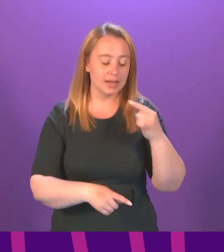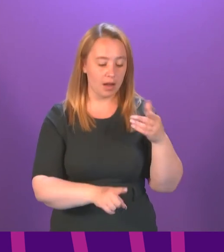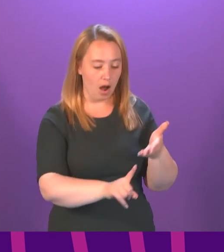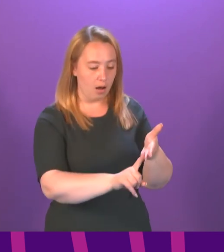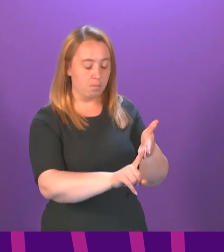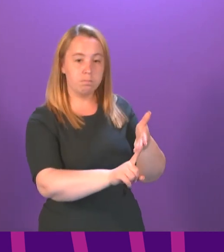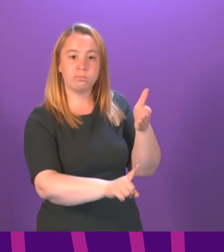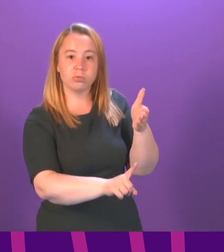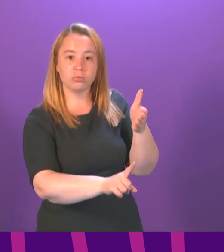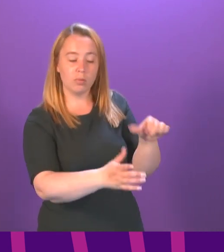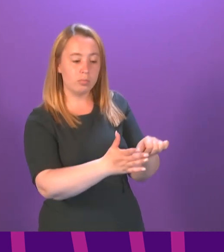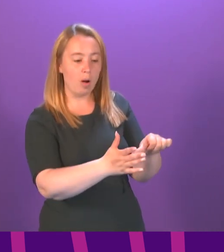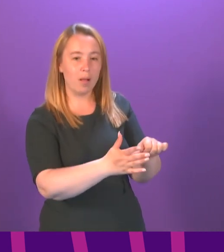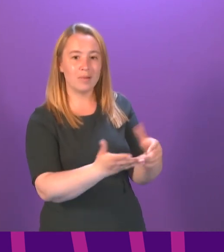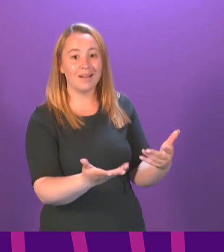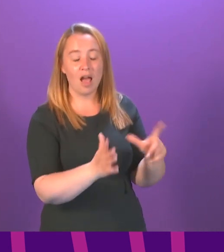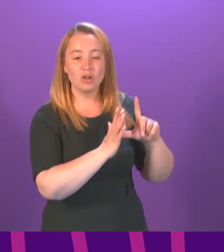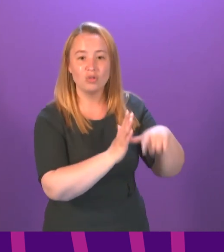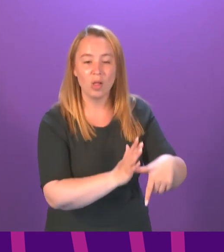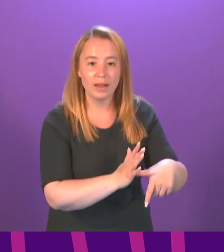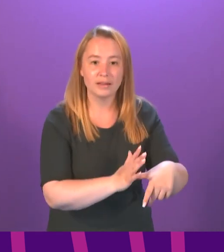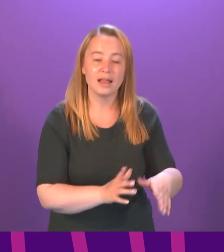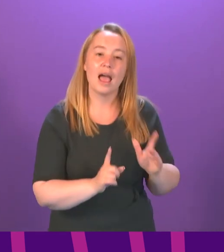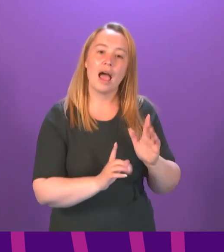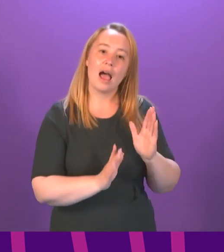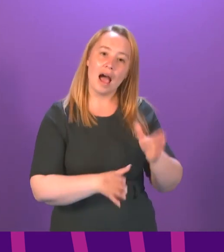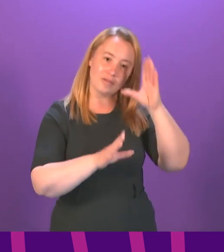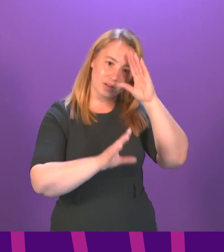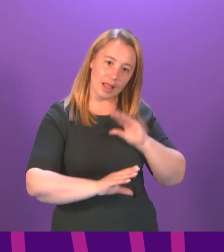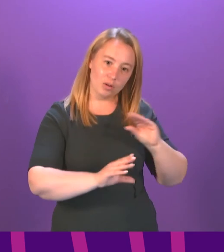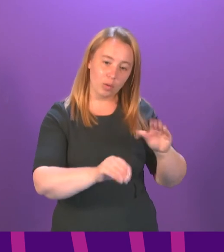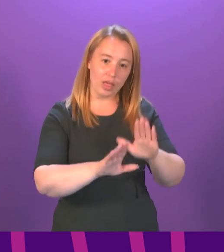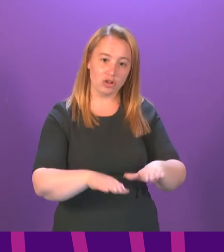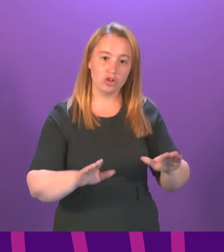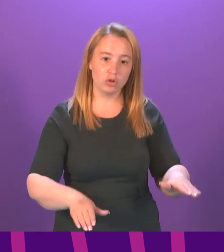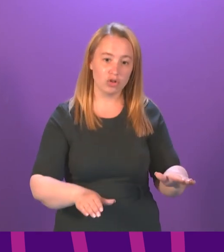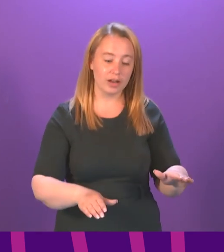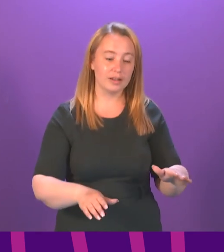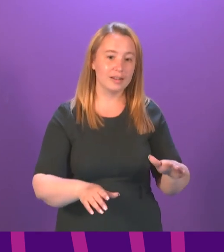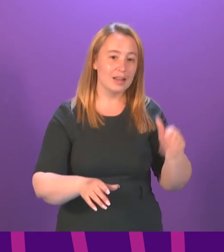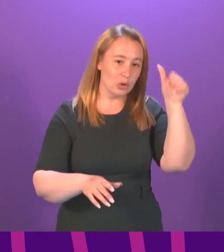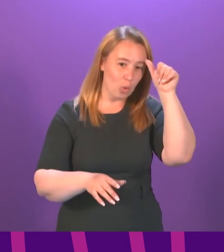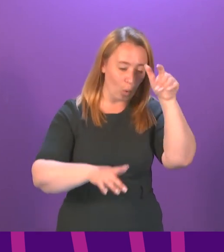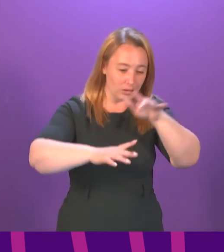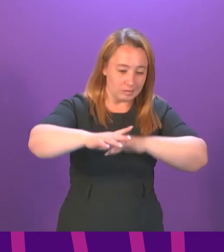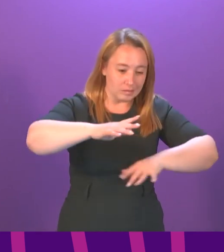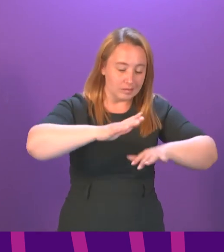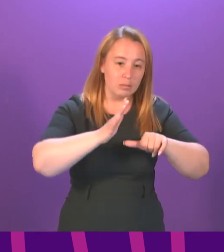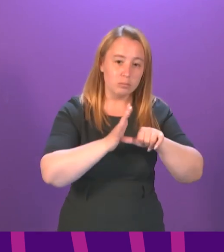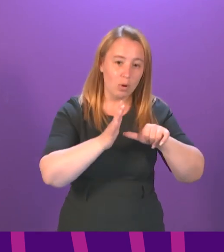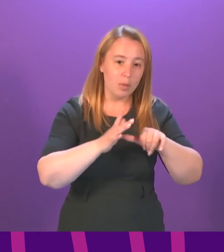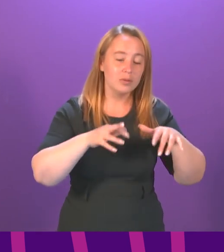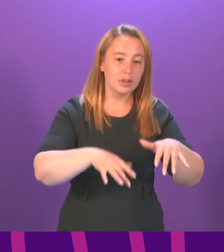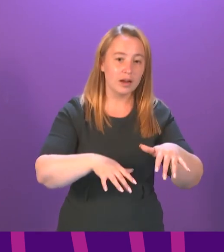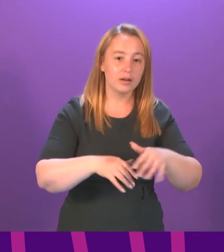we want to make sure that children and young people are aware of the fact that online is not everything that it seems. So, I welcome the fact that finally the